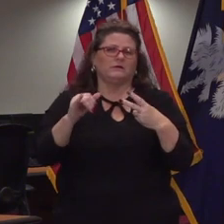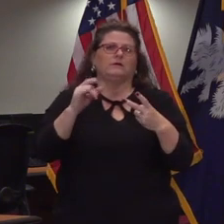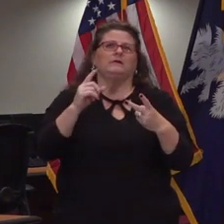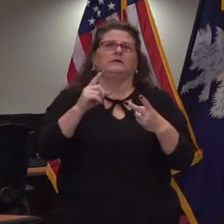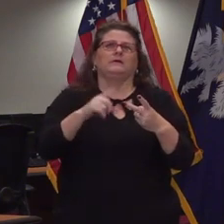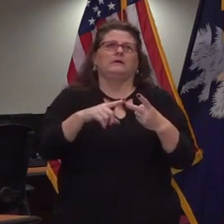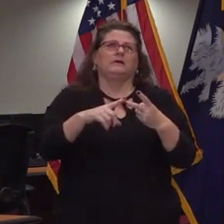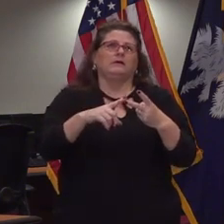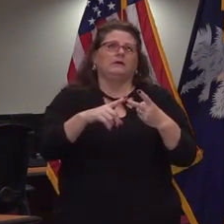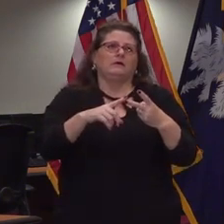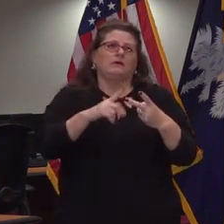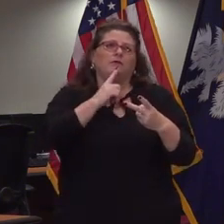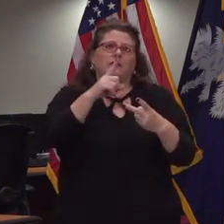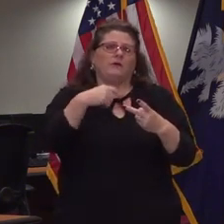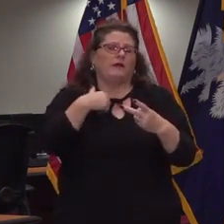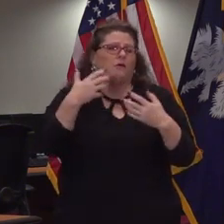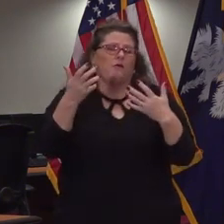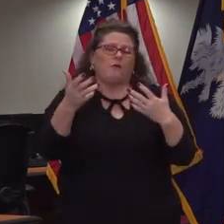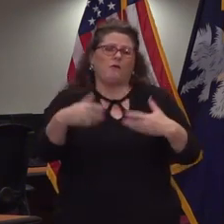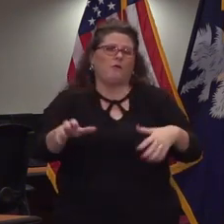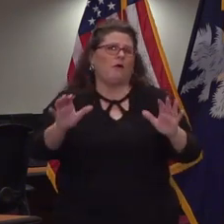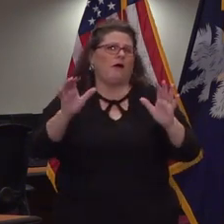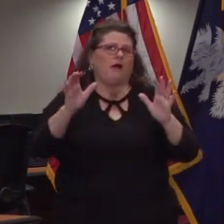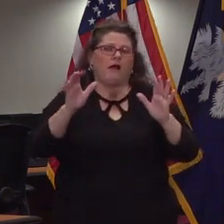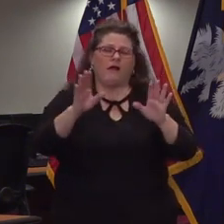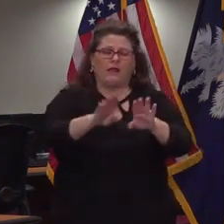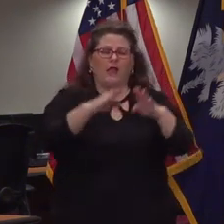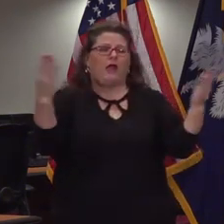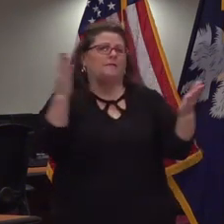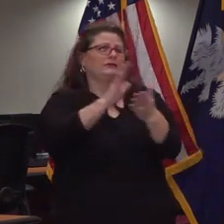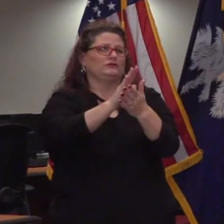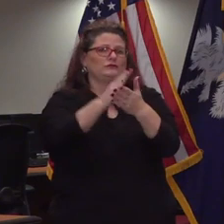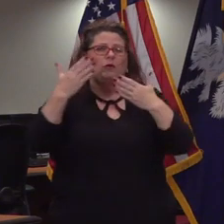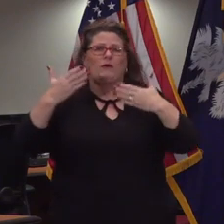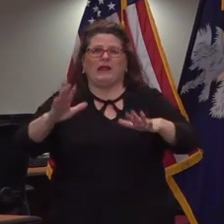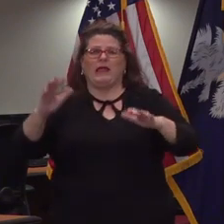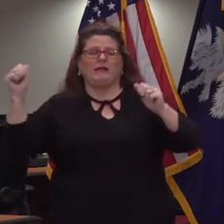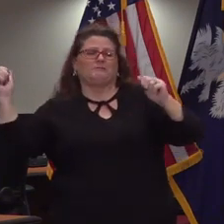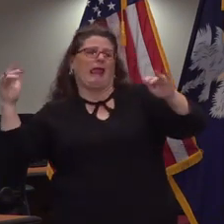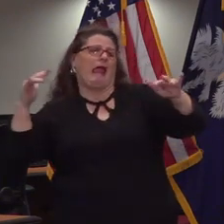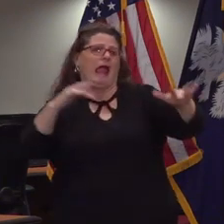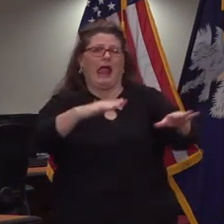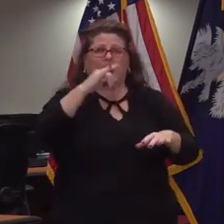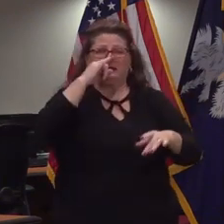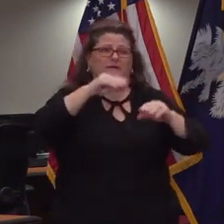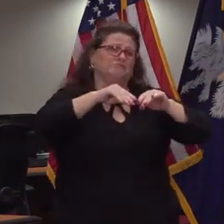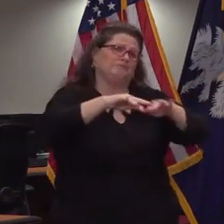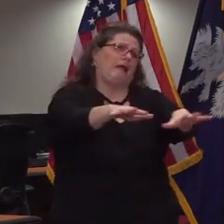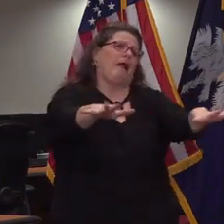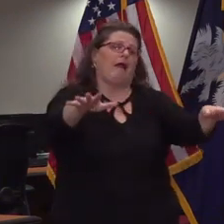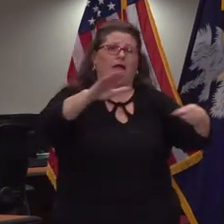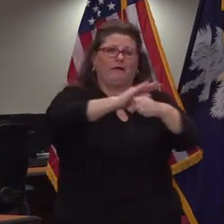present a the the threat that a opening the schools back would do also we will encourage